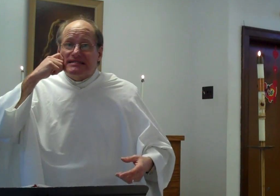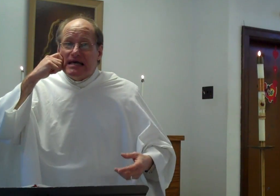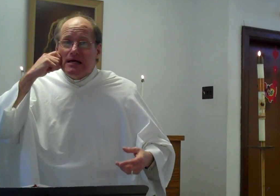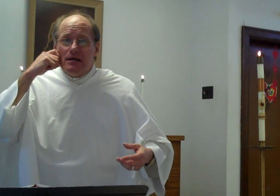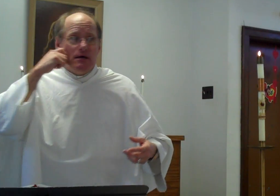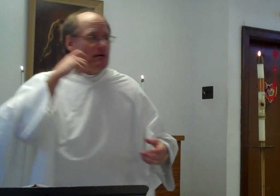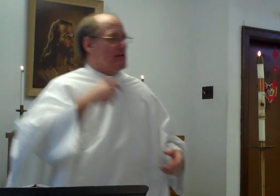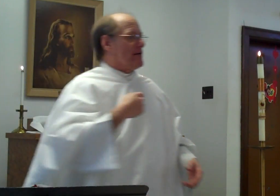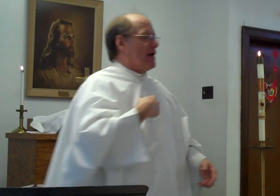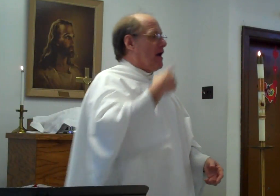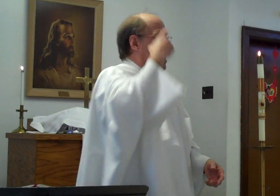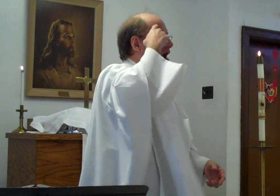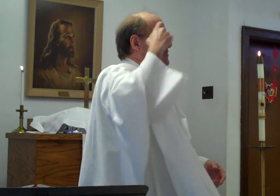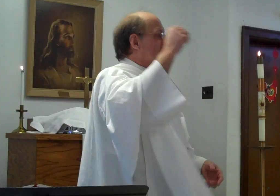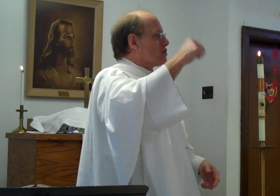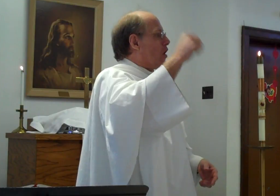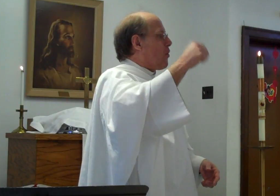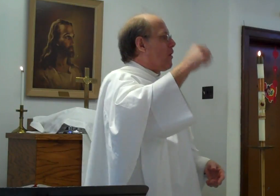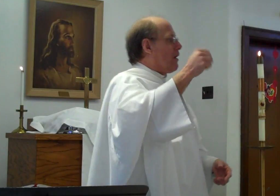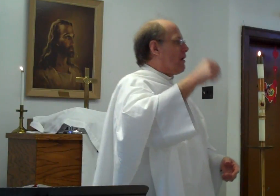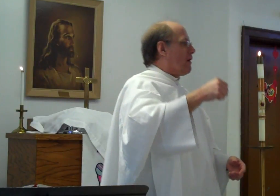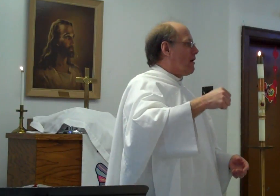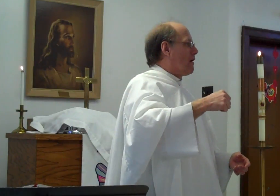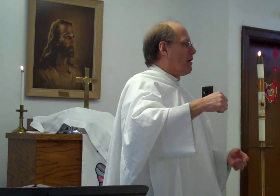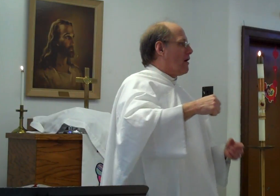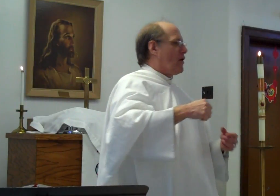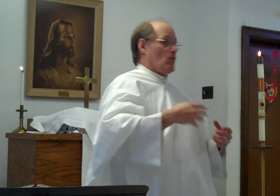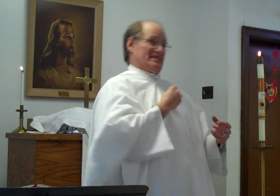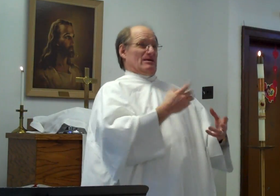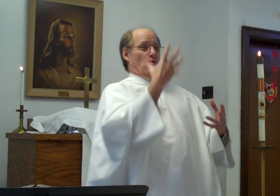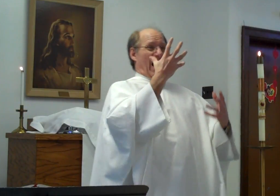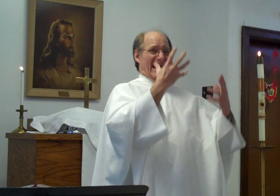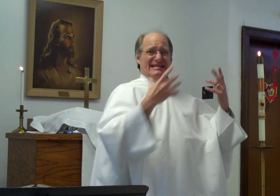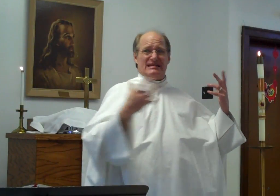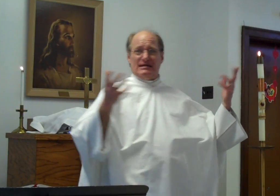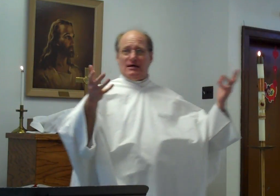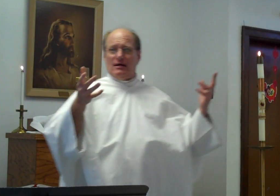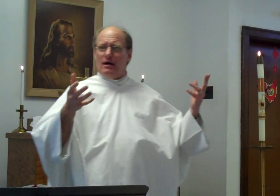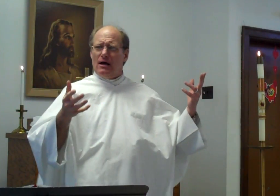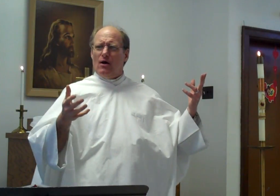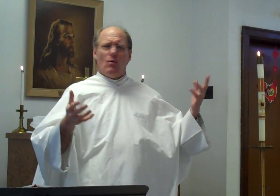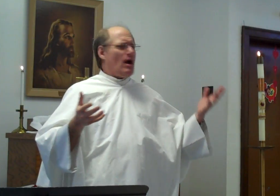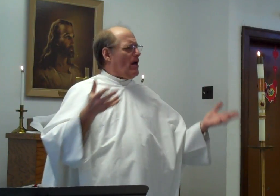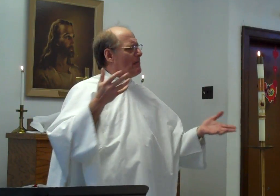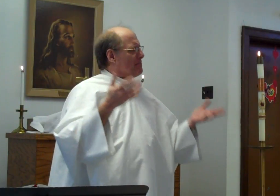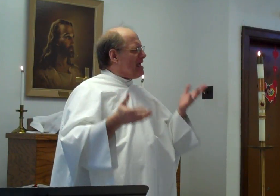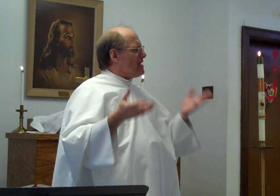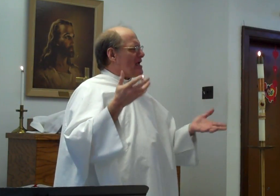skin? I think so. Was he white? Was Well, maybe.